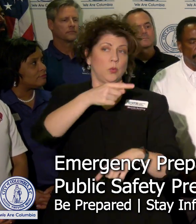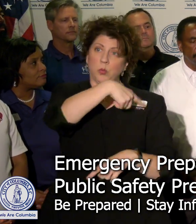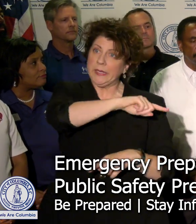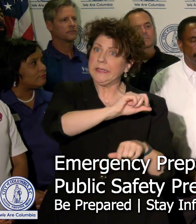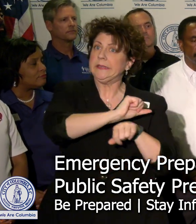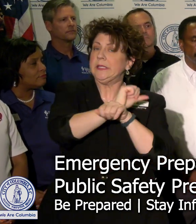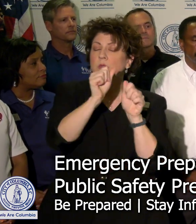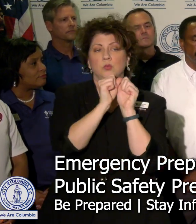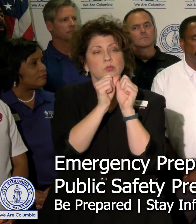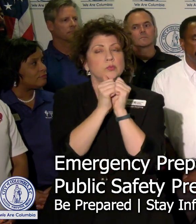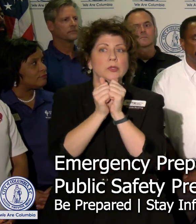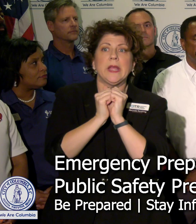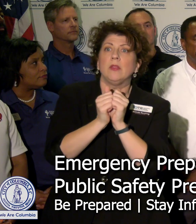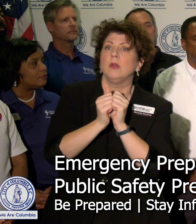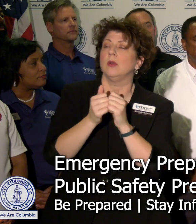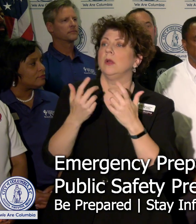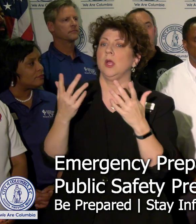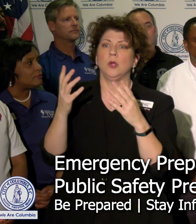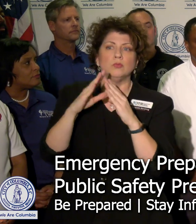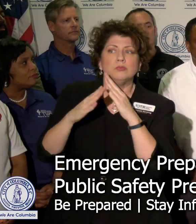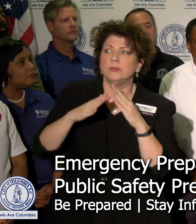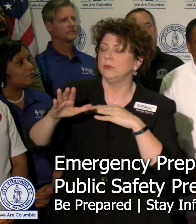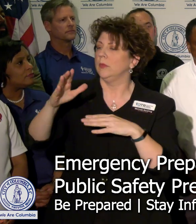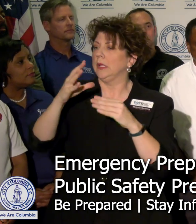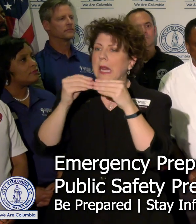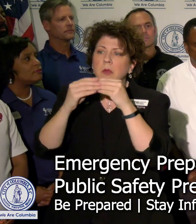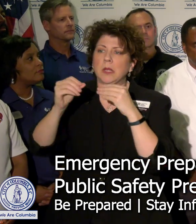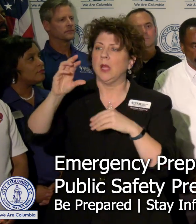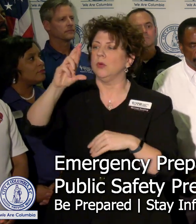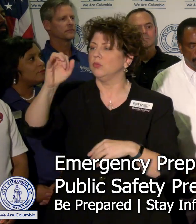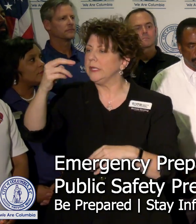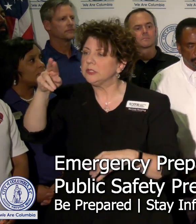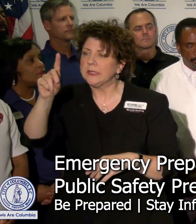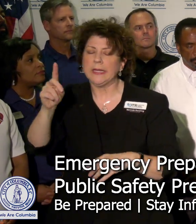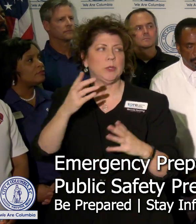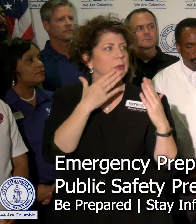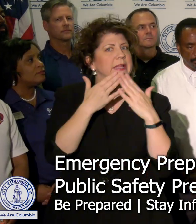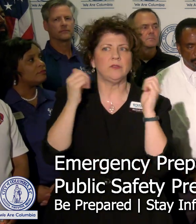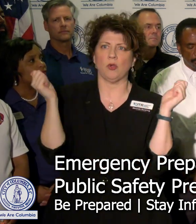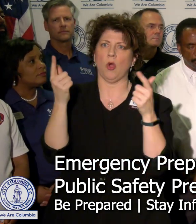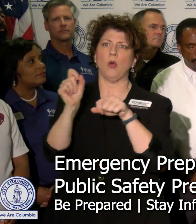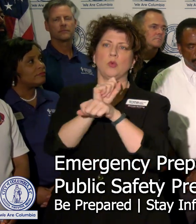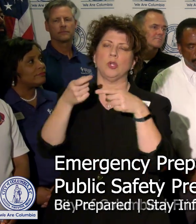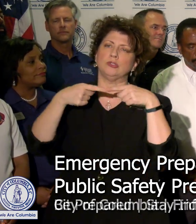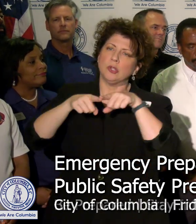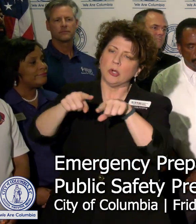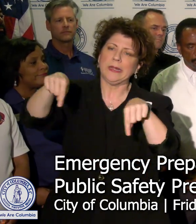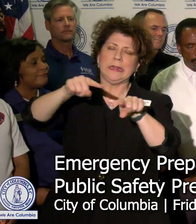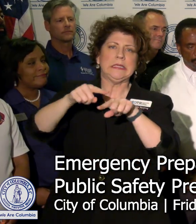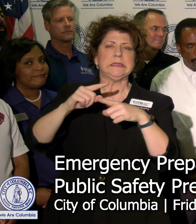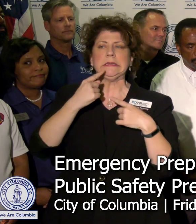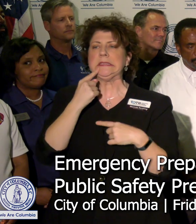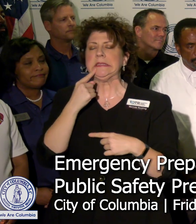and the officials of the City of Columbia, Richland, and Lexington counties, and we thank them for their work in this challenging environment.